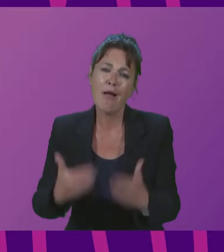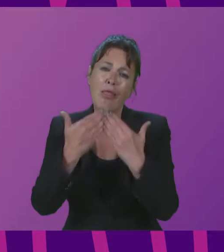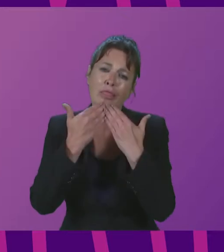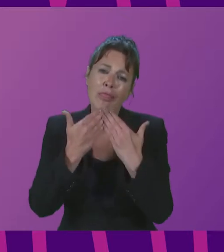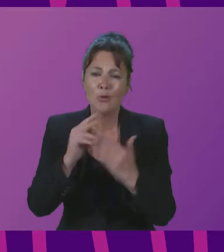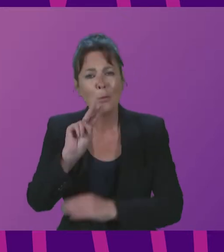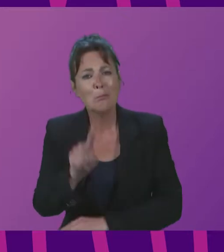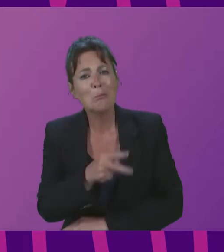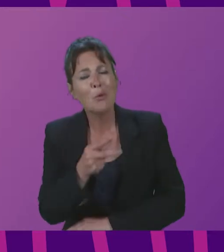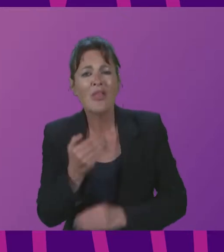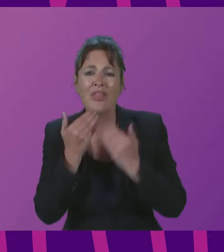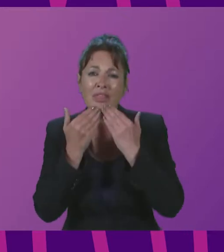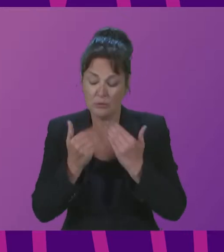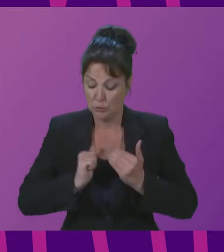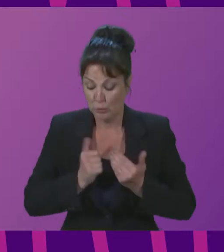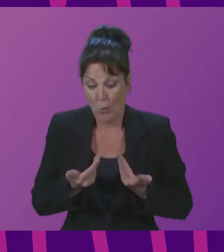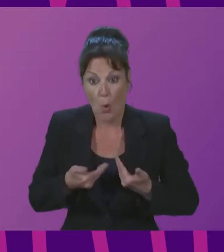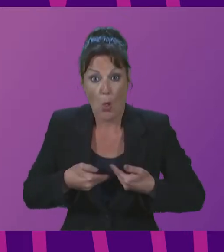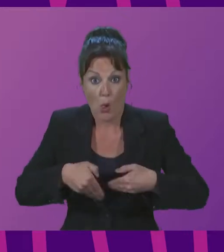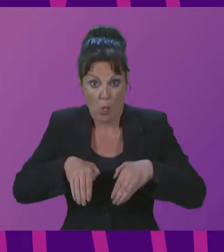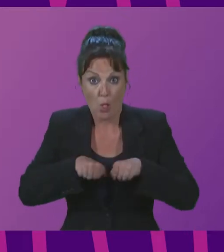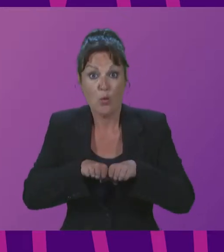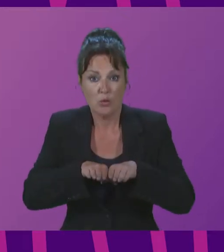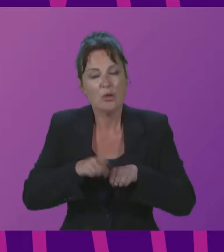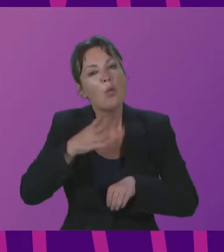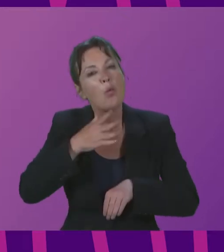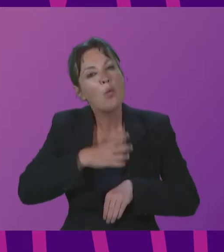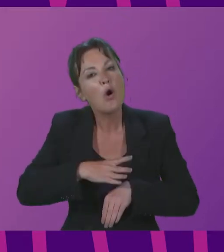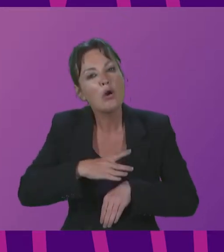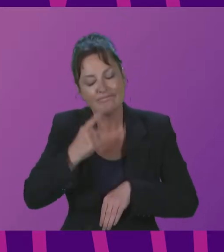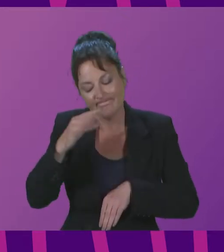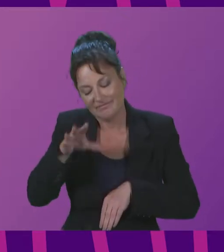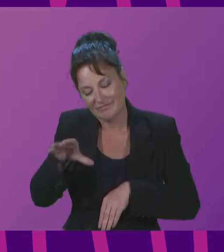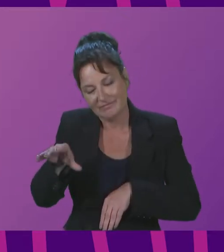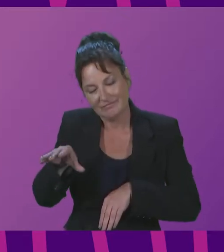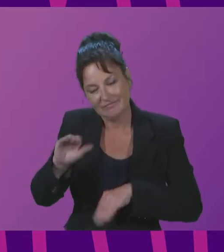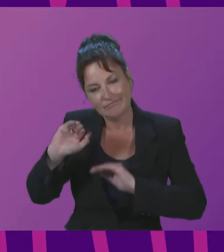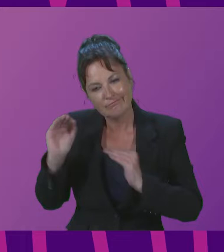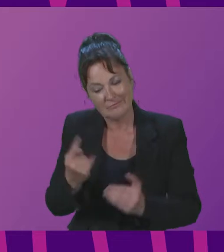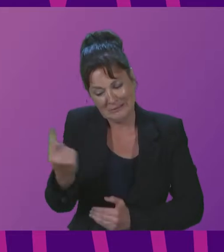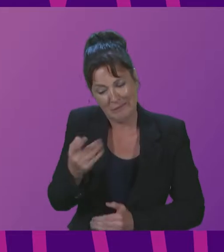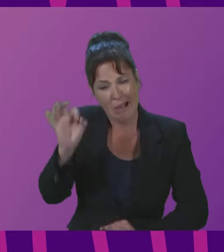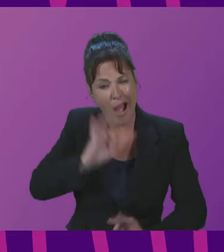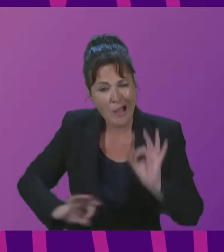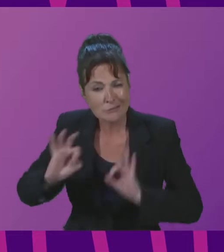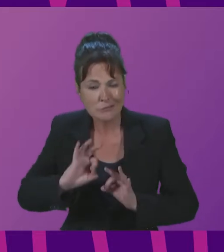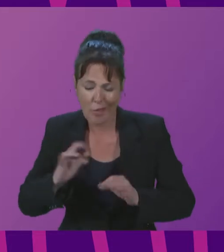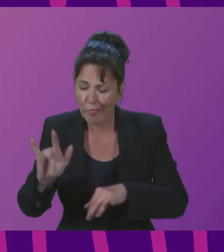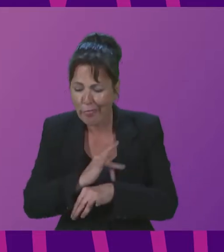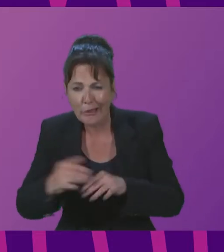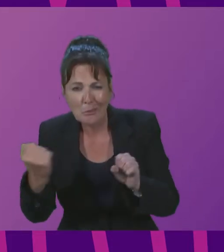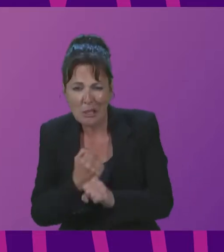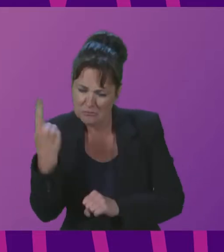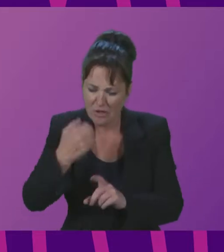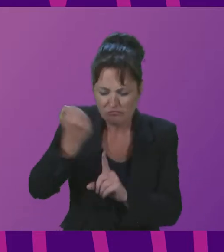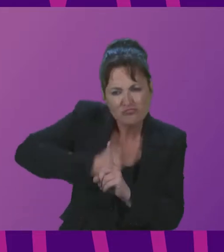both thank you very much to close today's proceedings I would like to introduce Fainty Balogun an actor theatre maker and activist